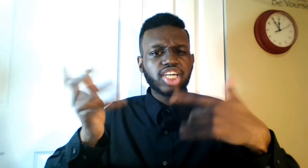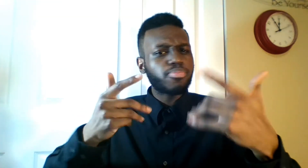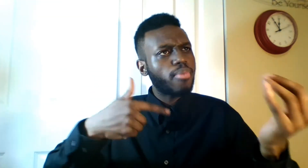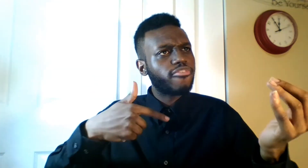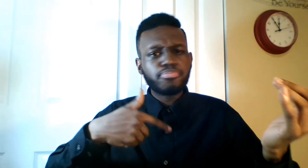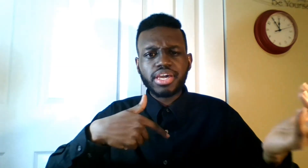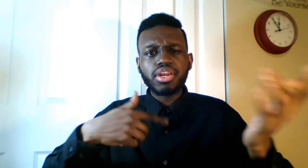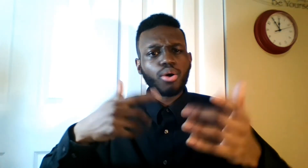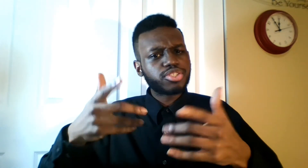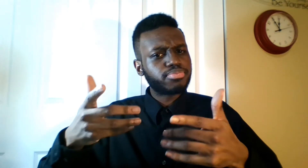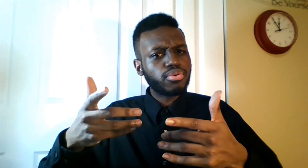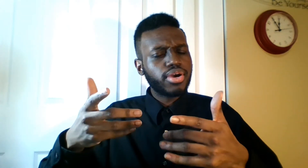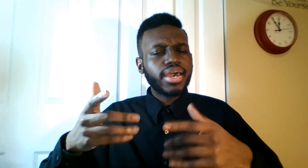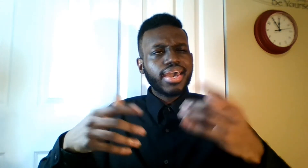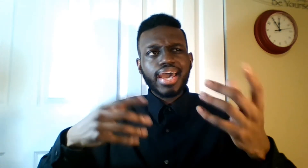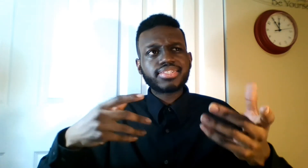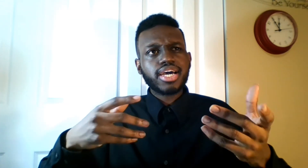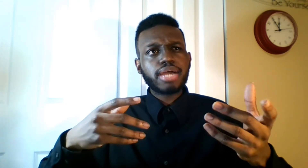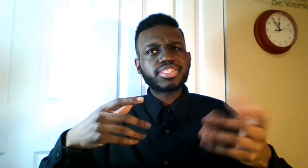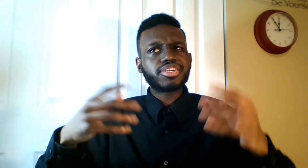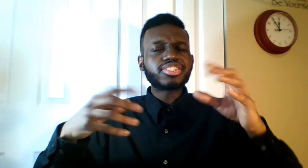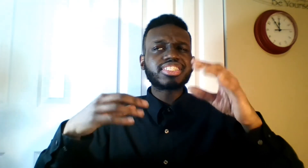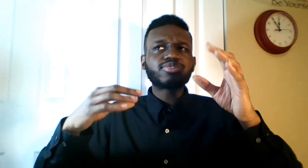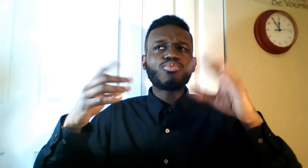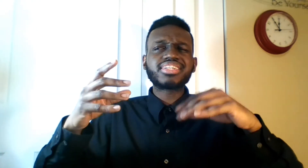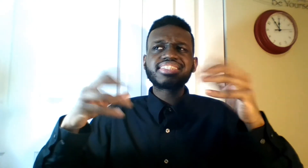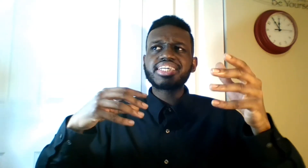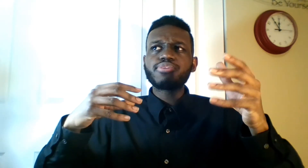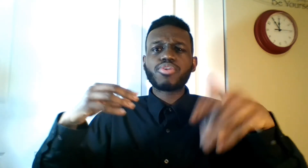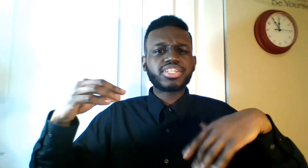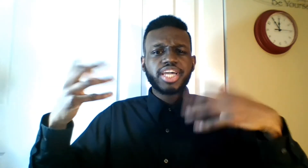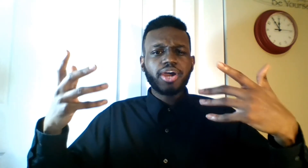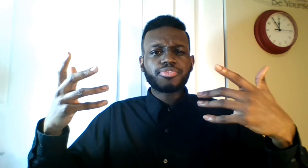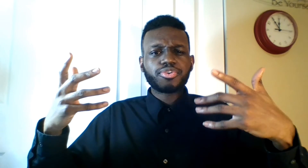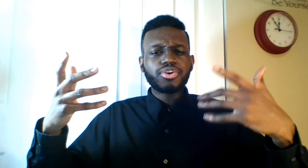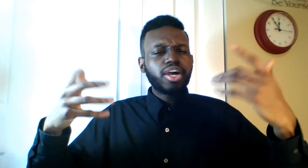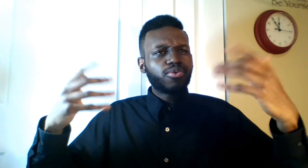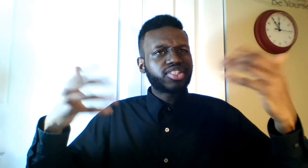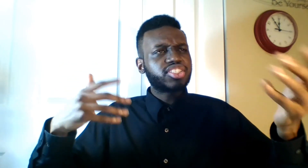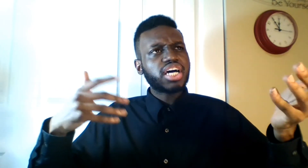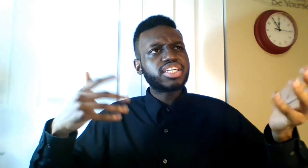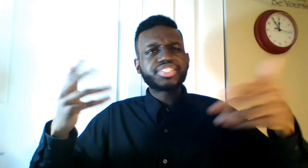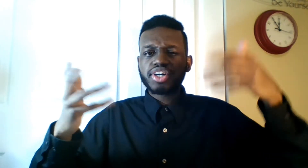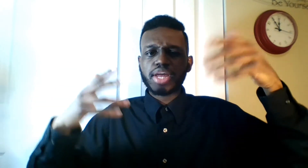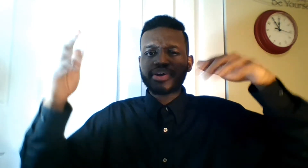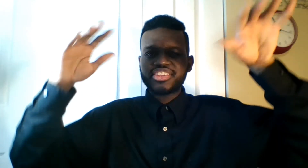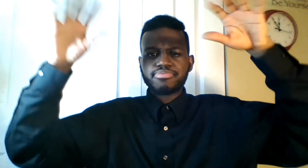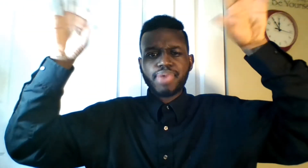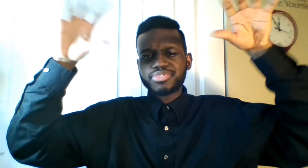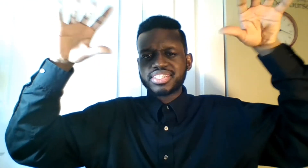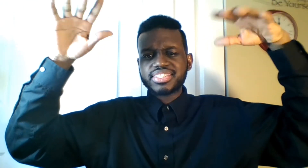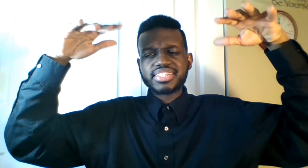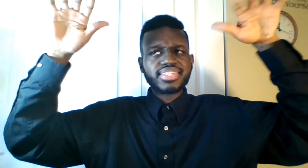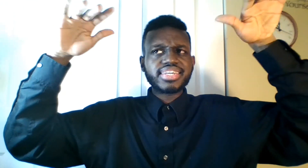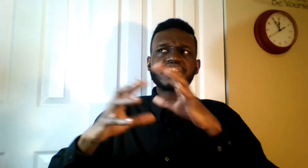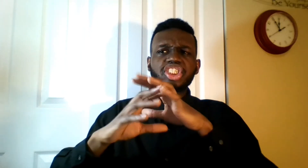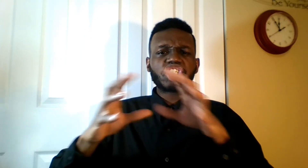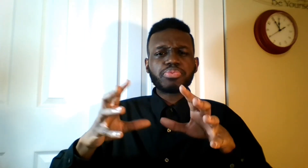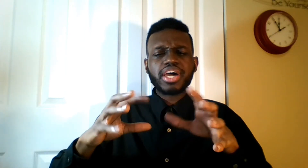off a bit noticeable at times. And there is this one scene where this character with T'Challa is looking up at these mountains and things. Ship at the